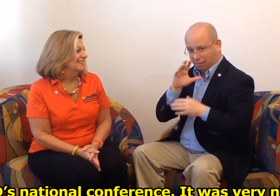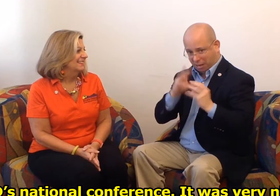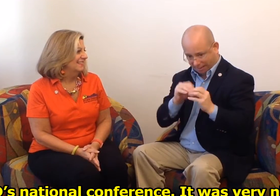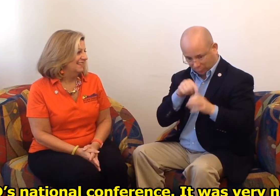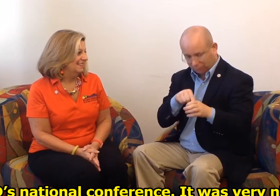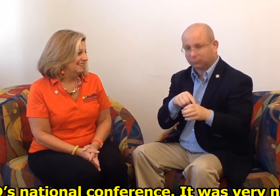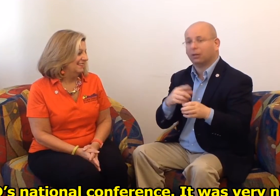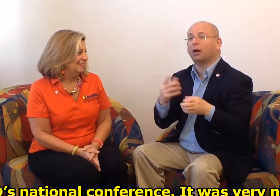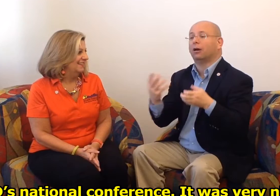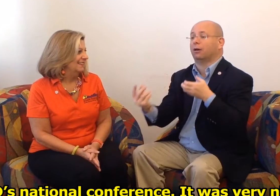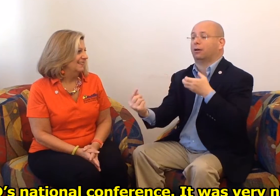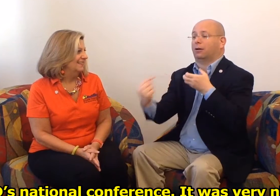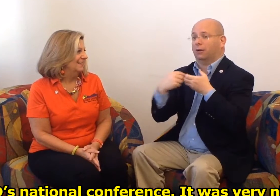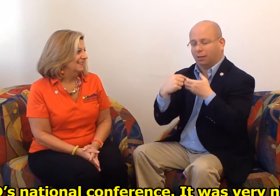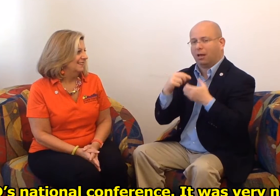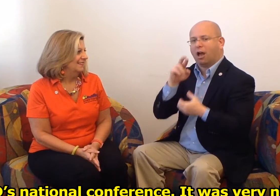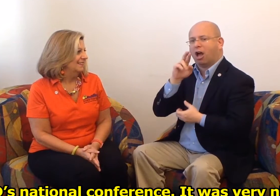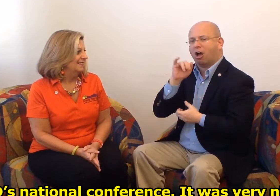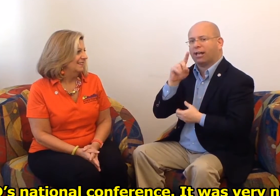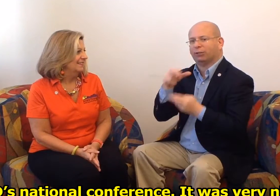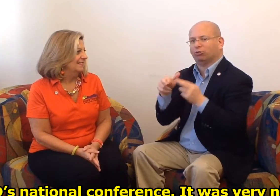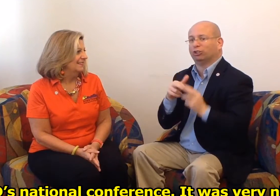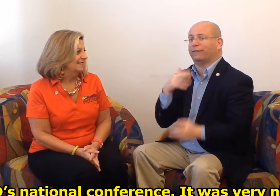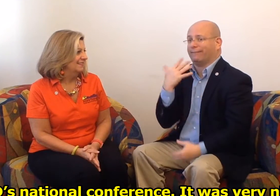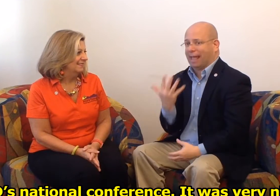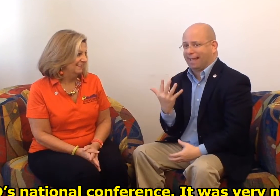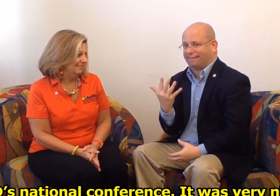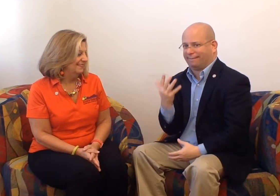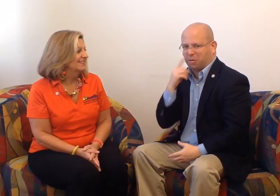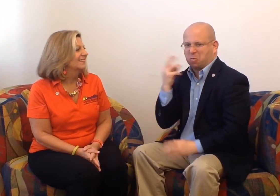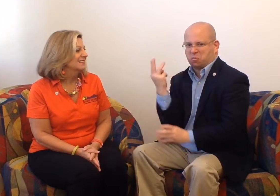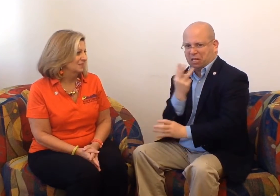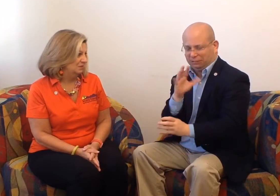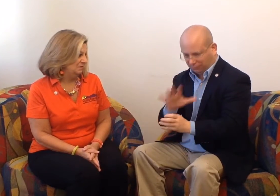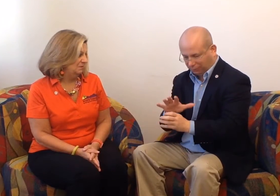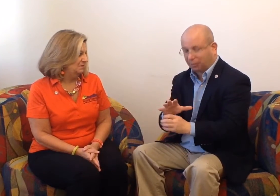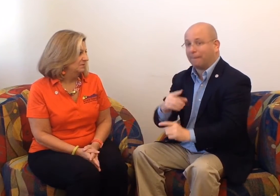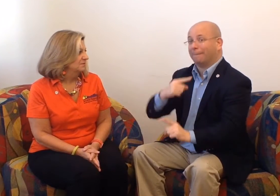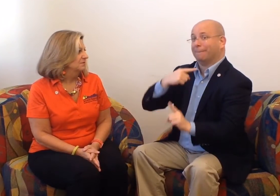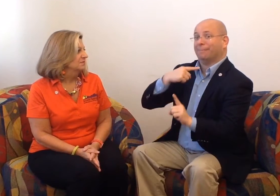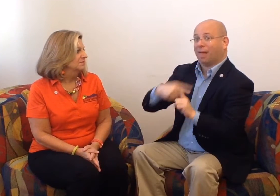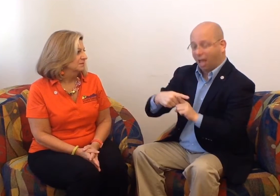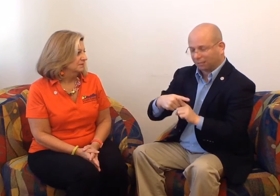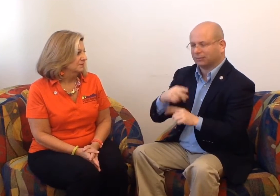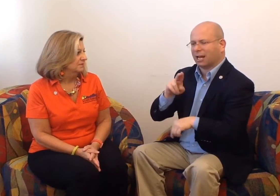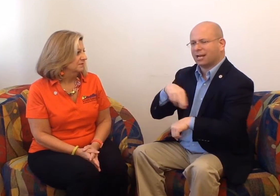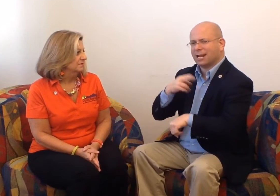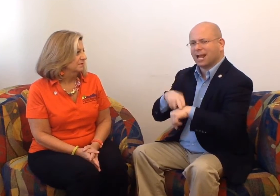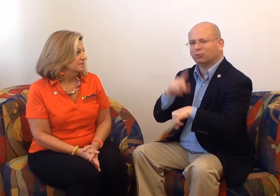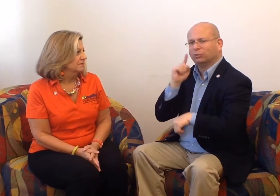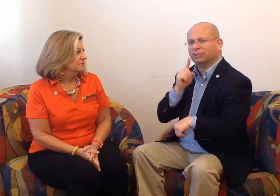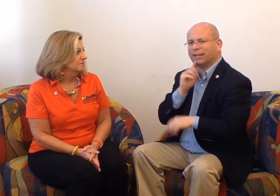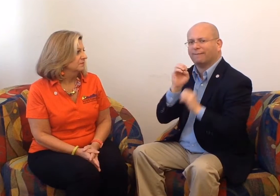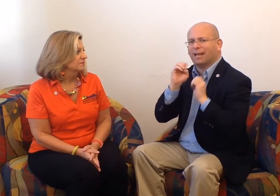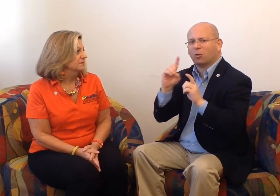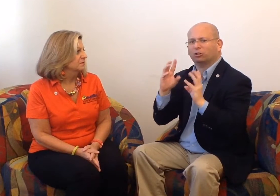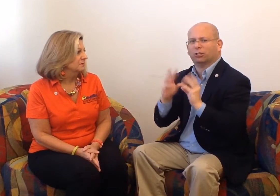Region 2 conference integrated with NAD's conference. This year, we will have even more organizations joining us. RID Region